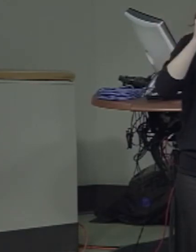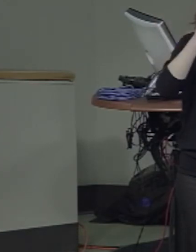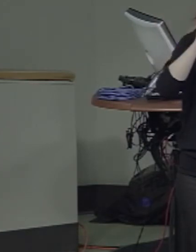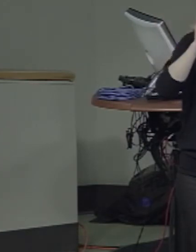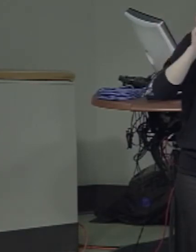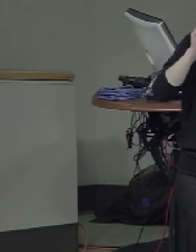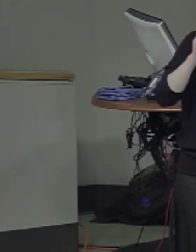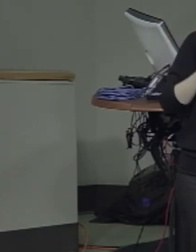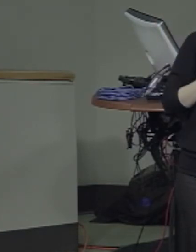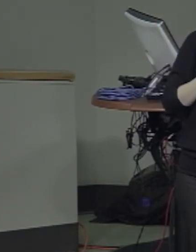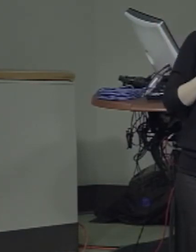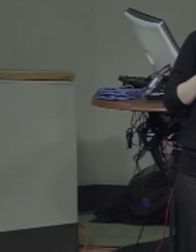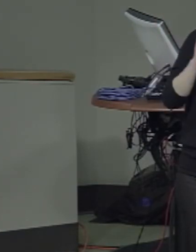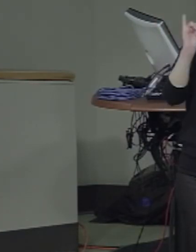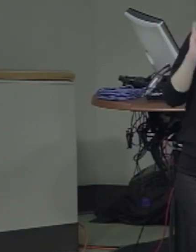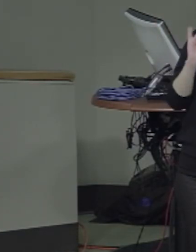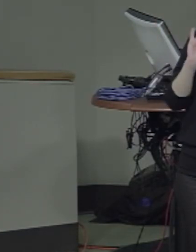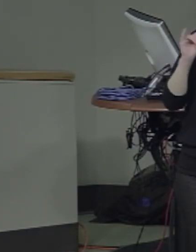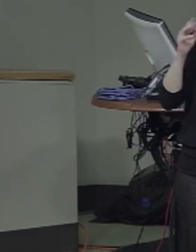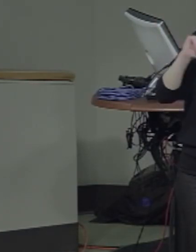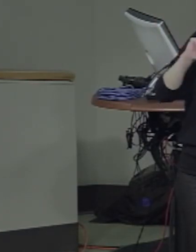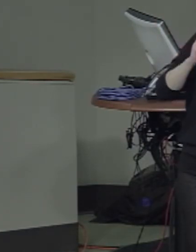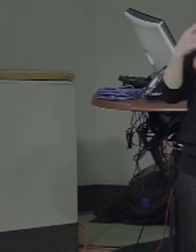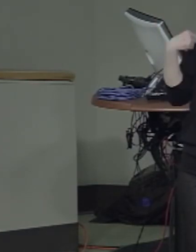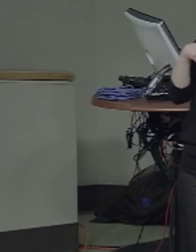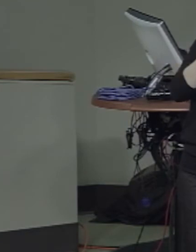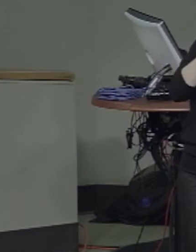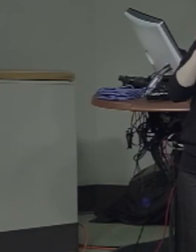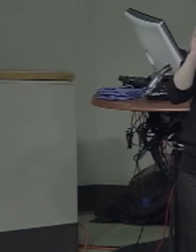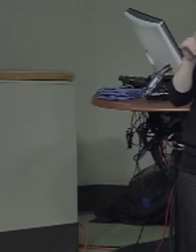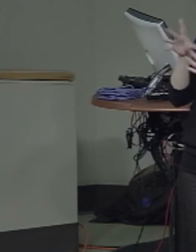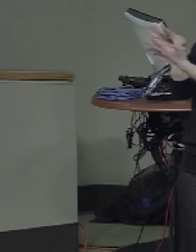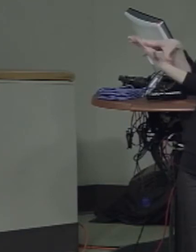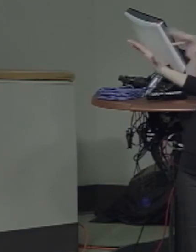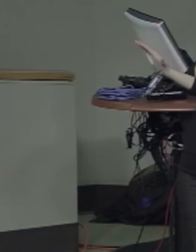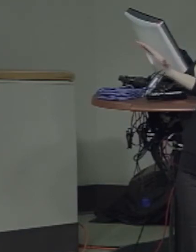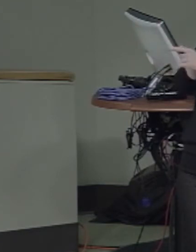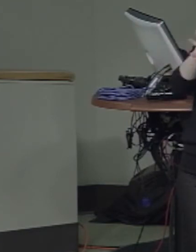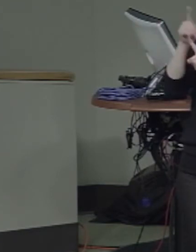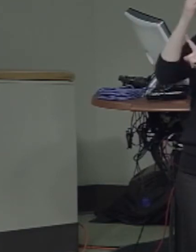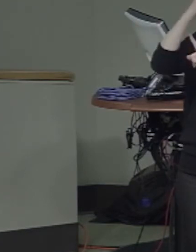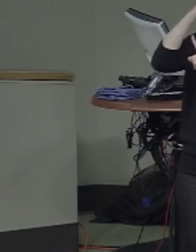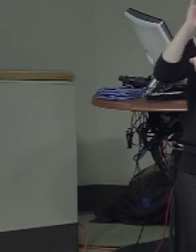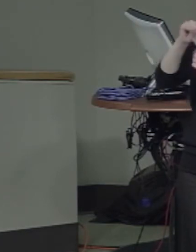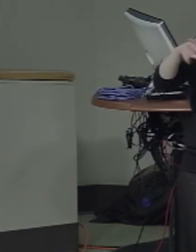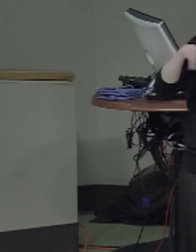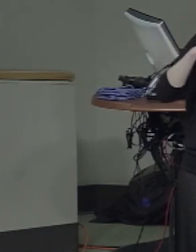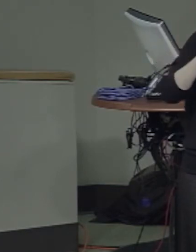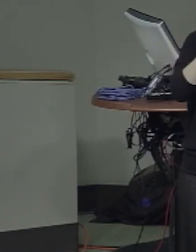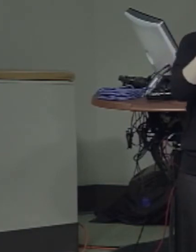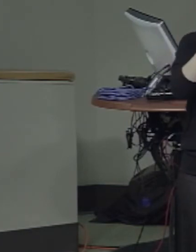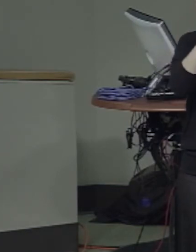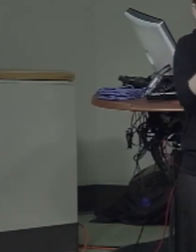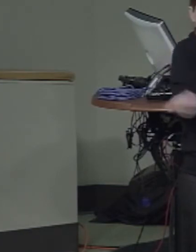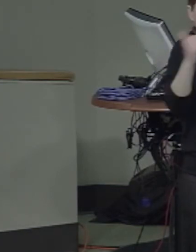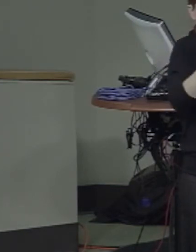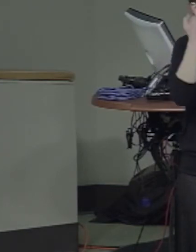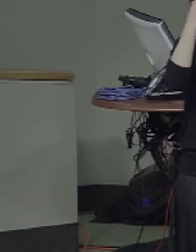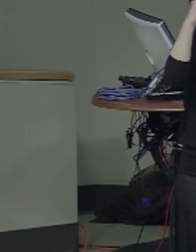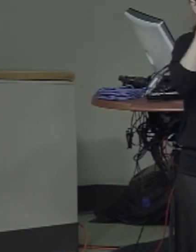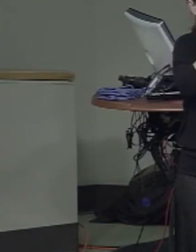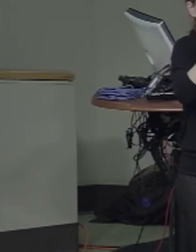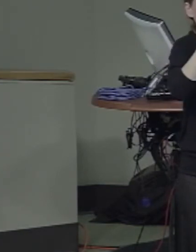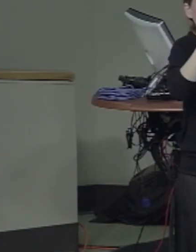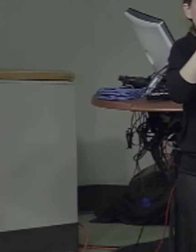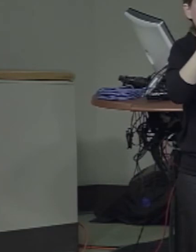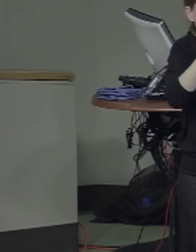we can retrain damaged networks with the ultimate goal of designing